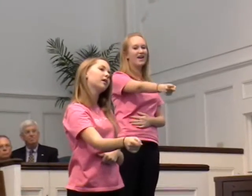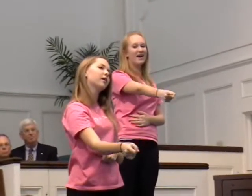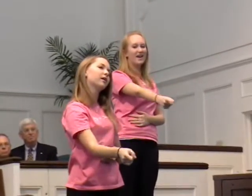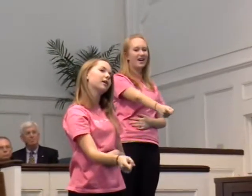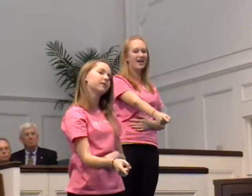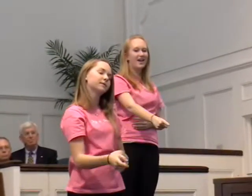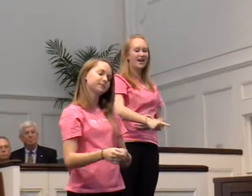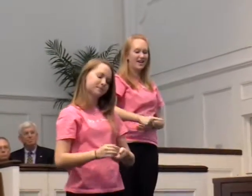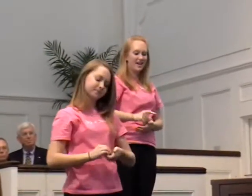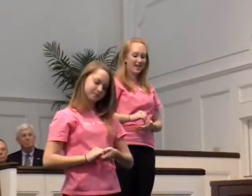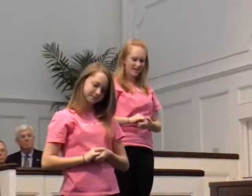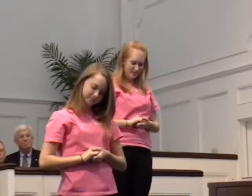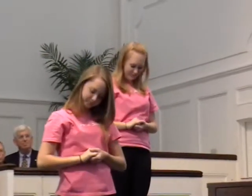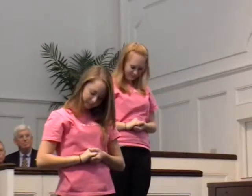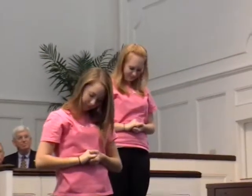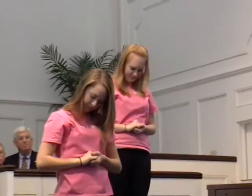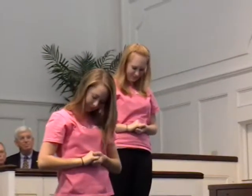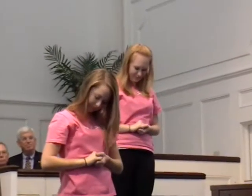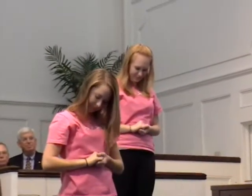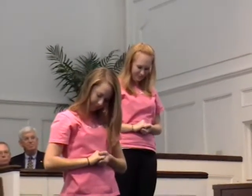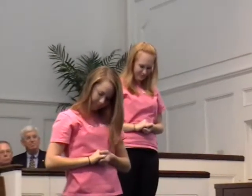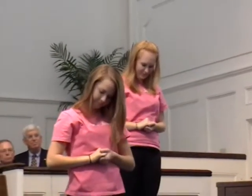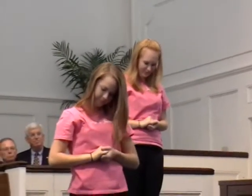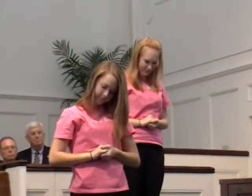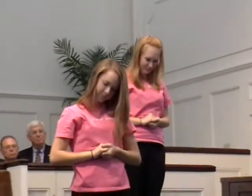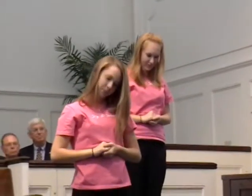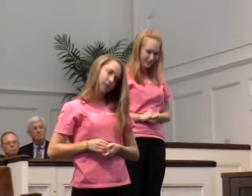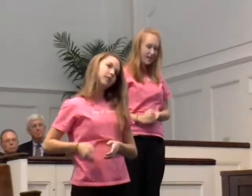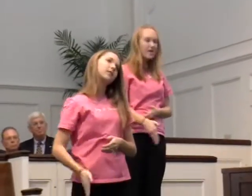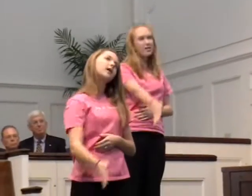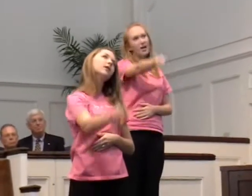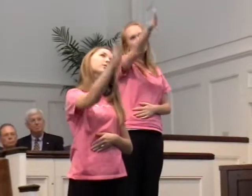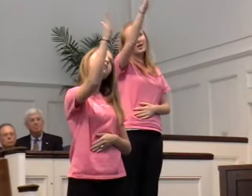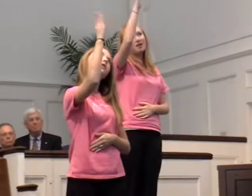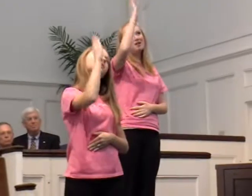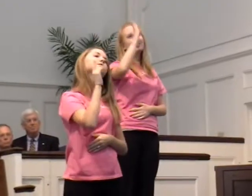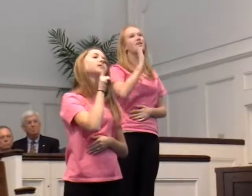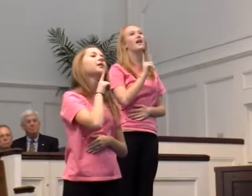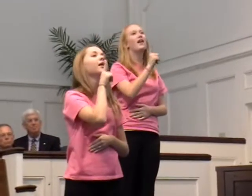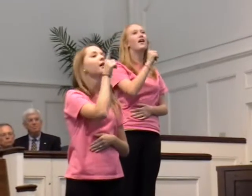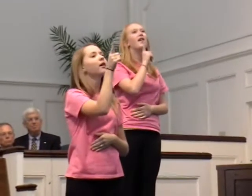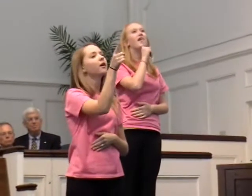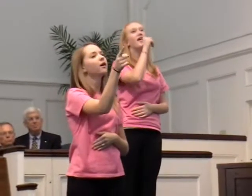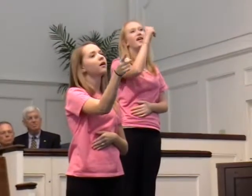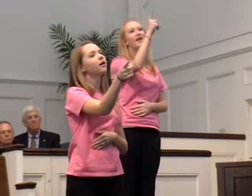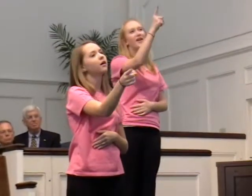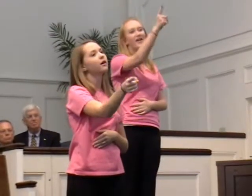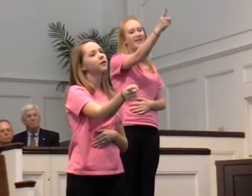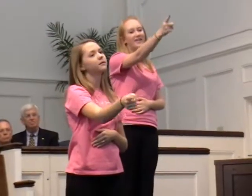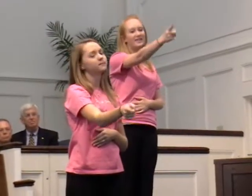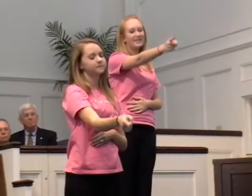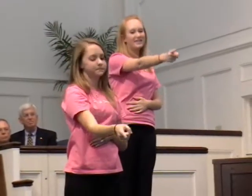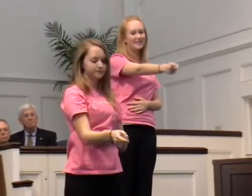there is a God.